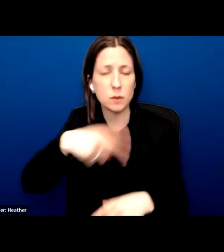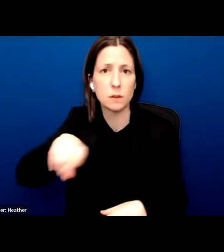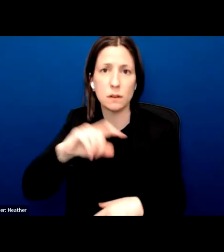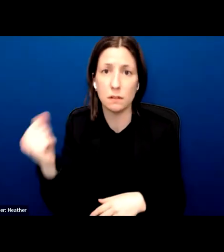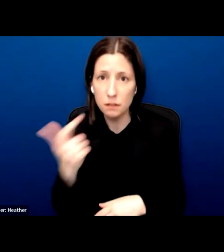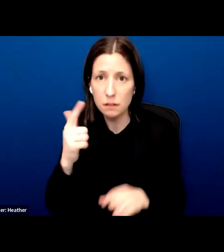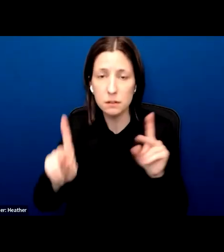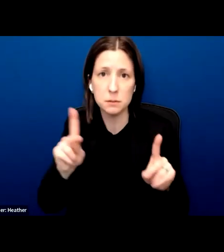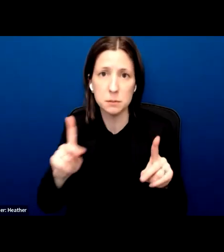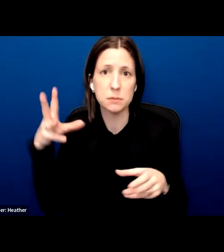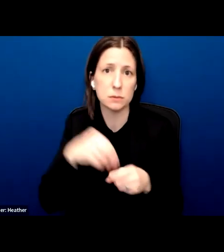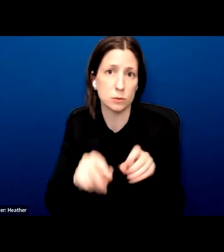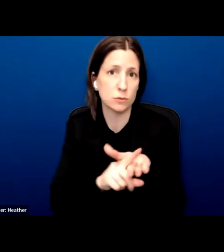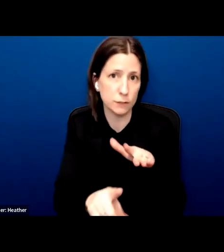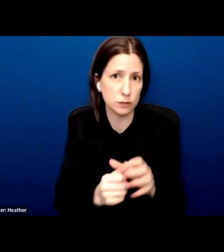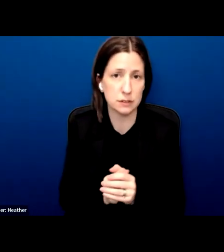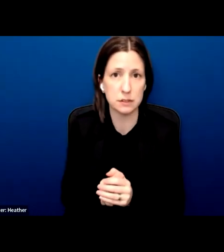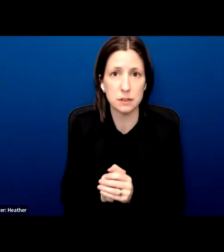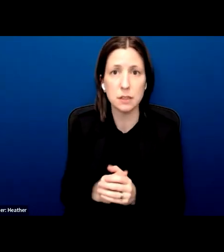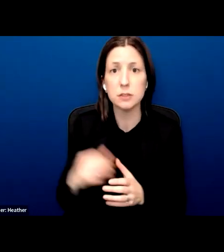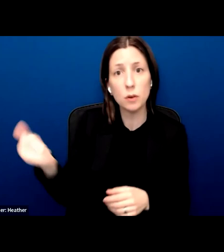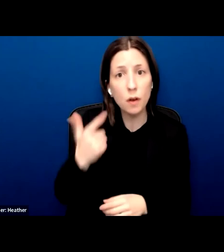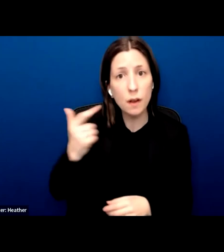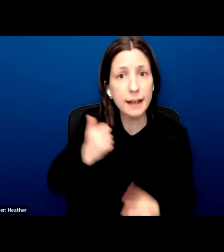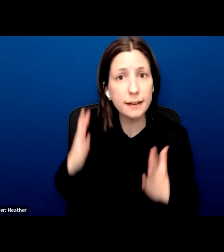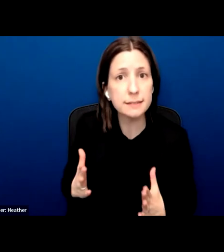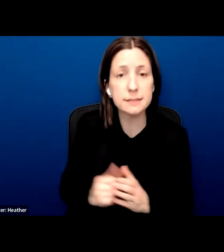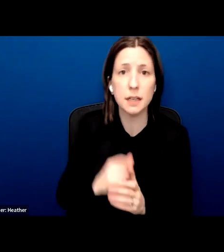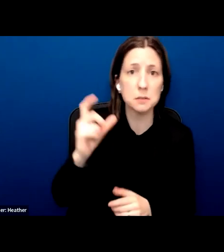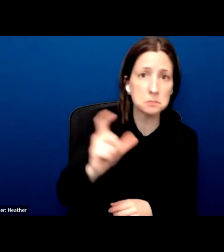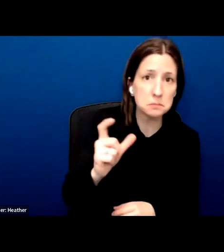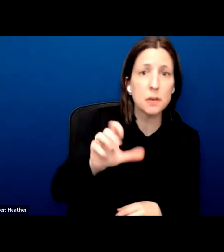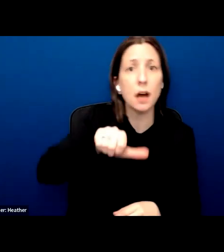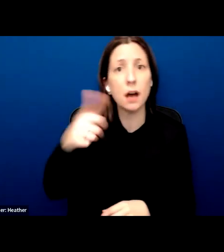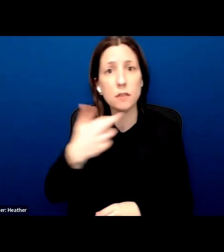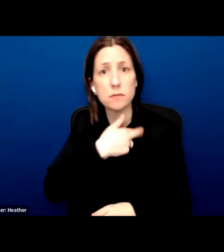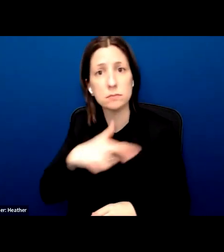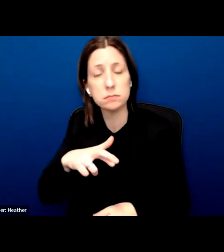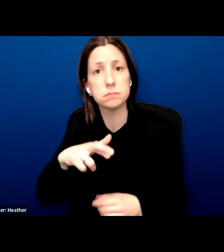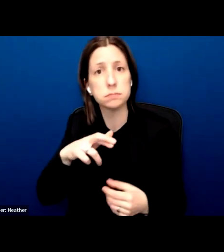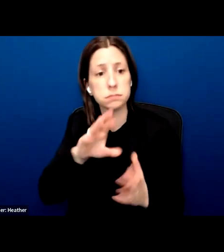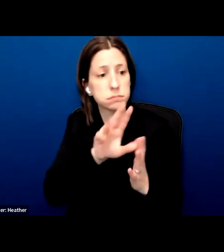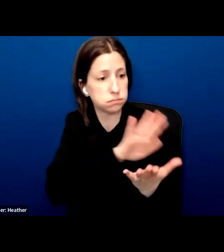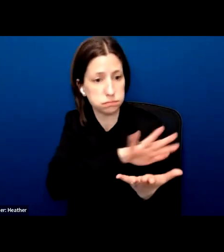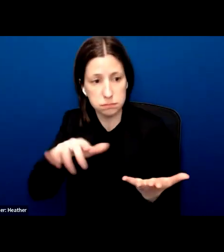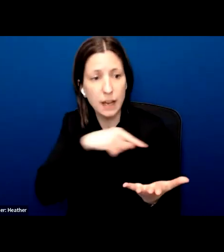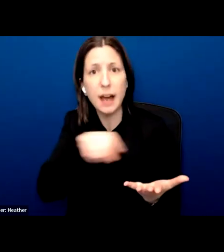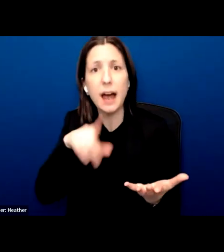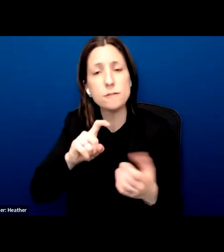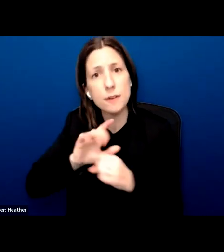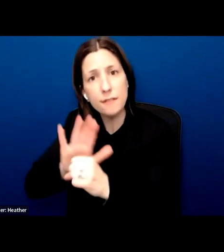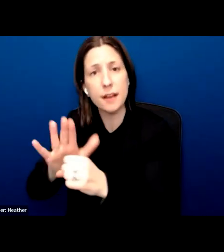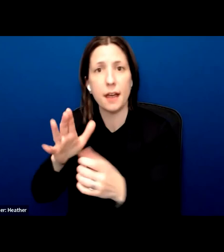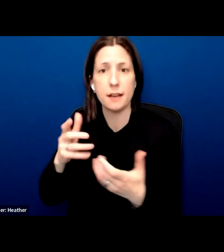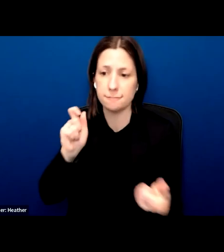with all Canadians from all other faith groups and backgrounds, need to advocate and raise awareness for reform to the treatment